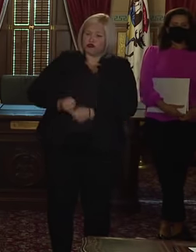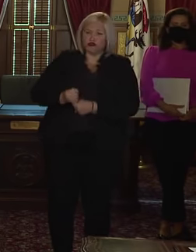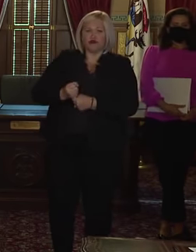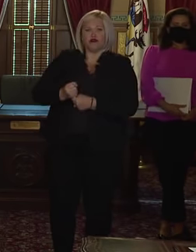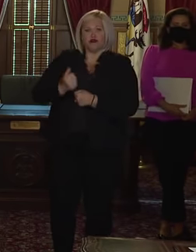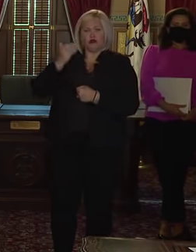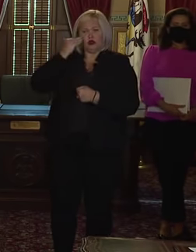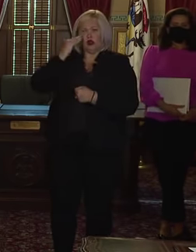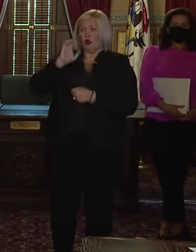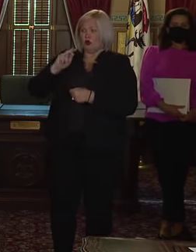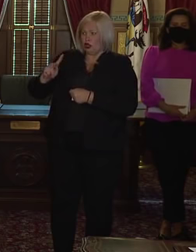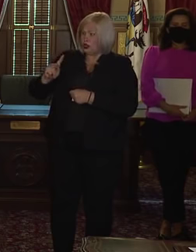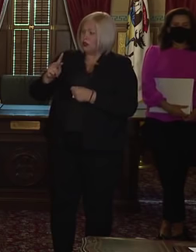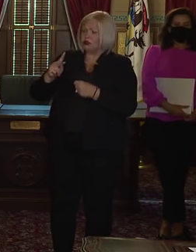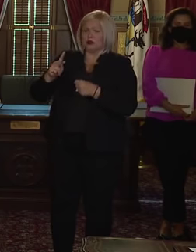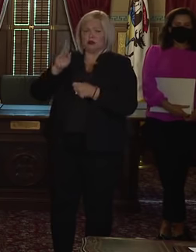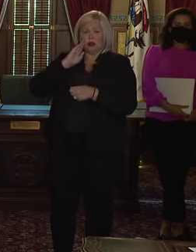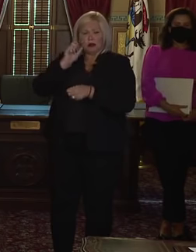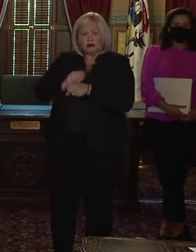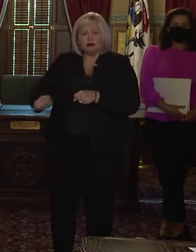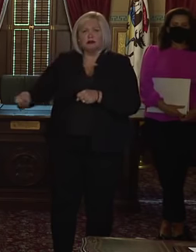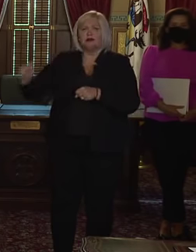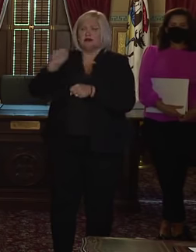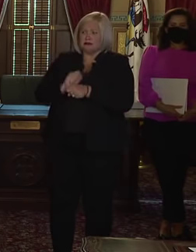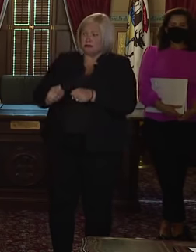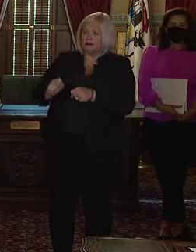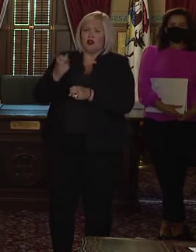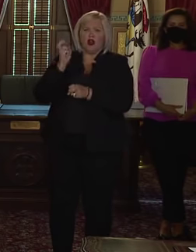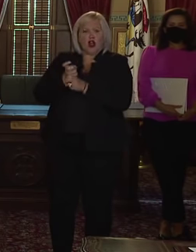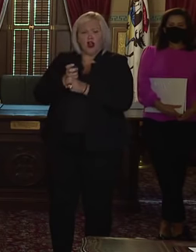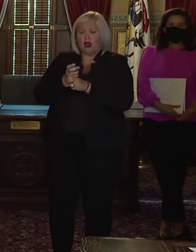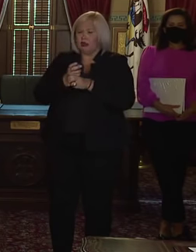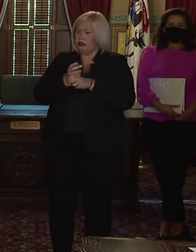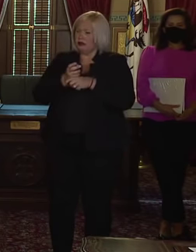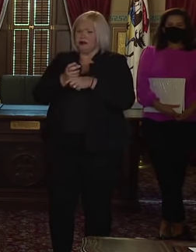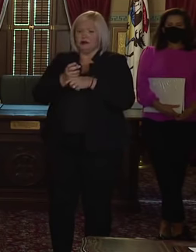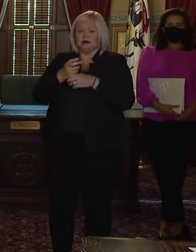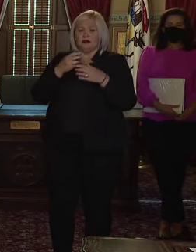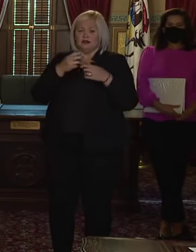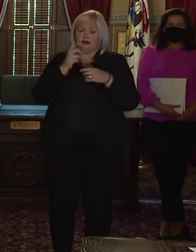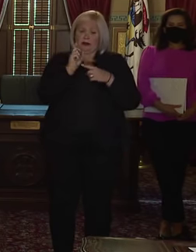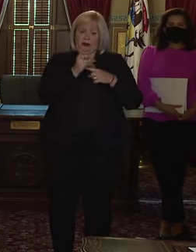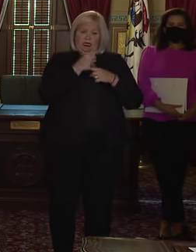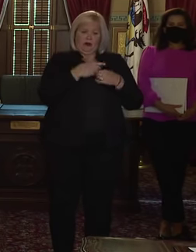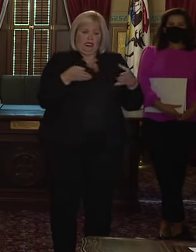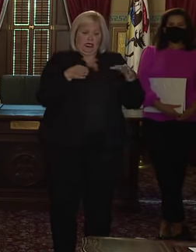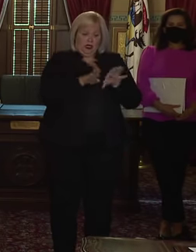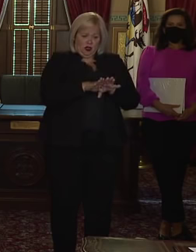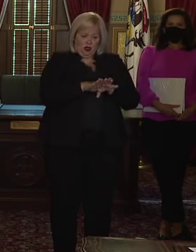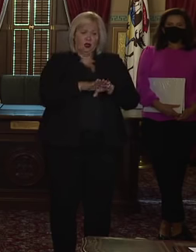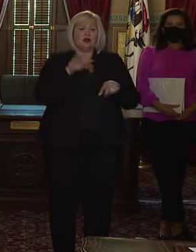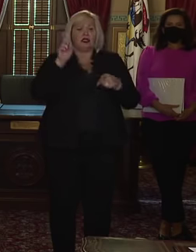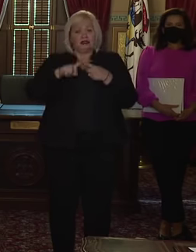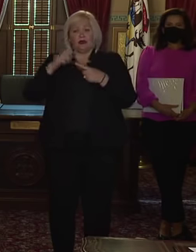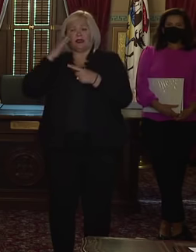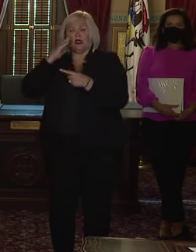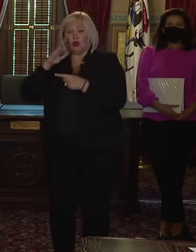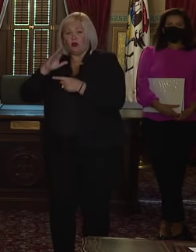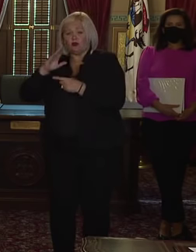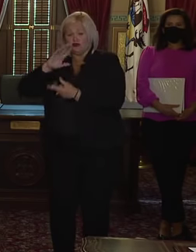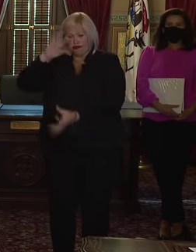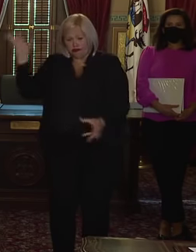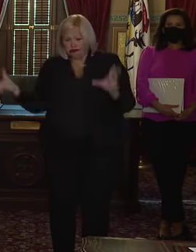though, who will be working as hard and as efficiently as they can from the moment the polls close to the moment we announce the full count of the results,